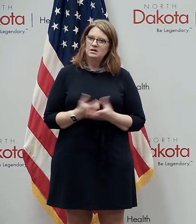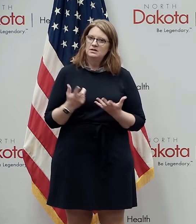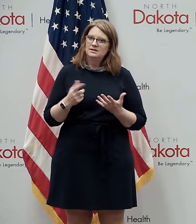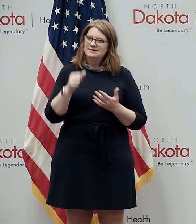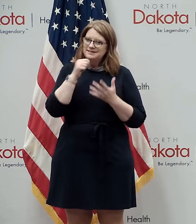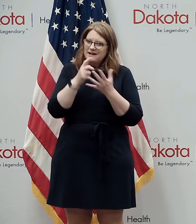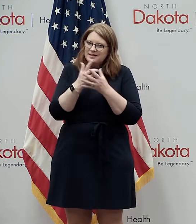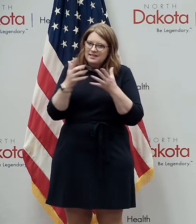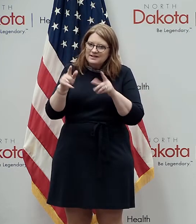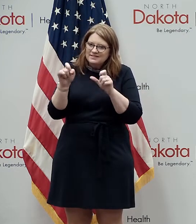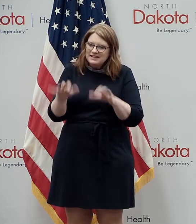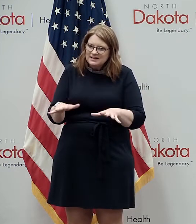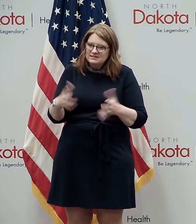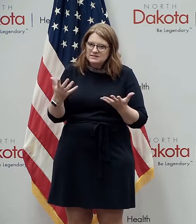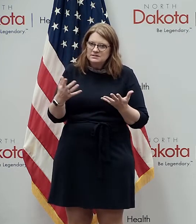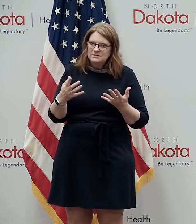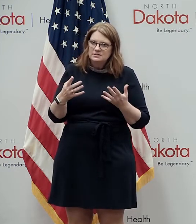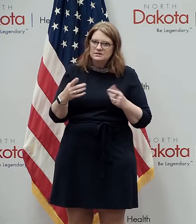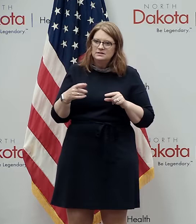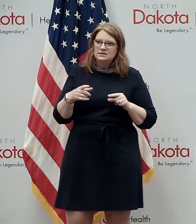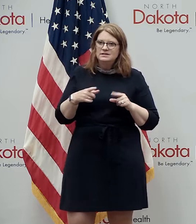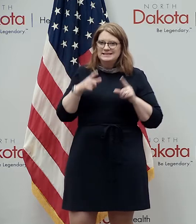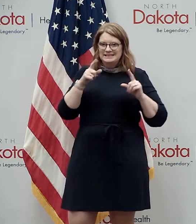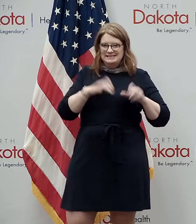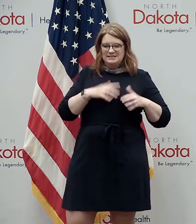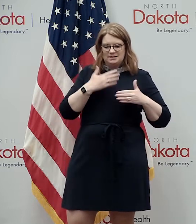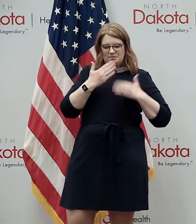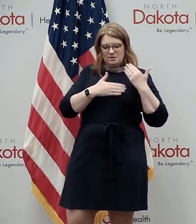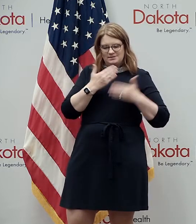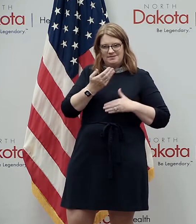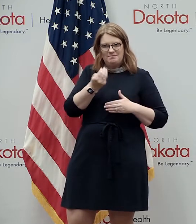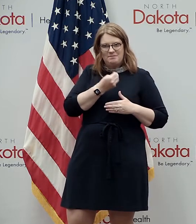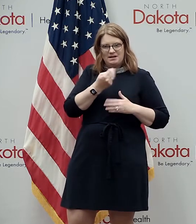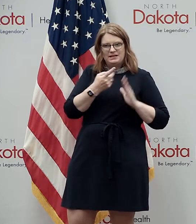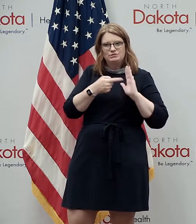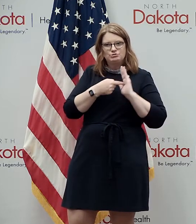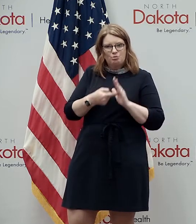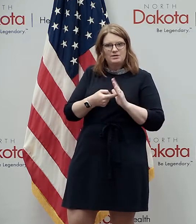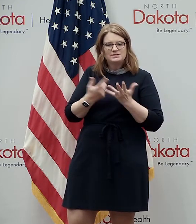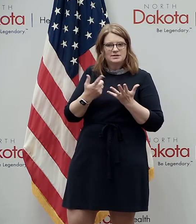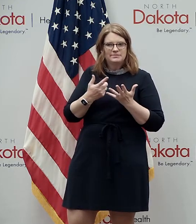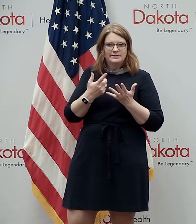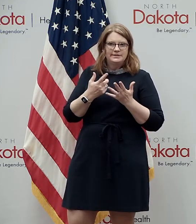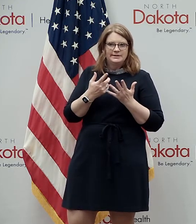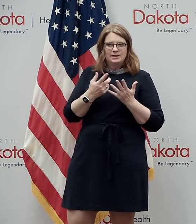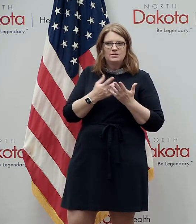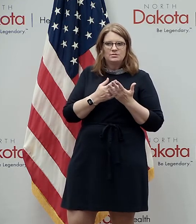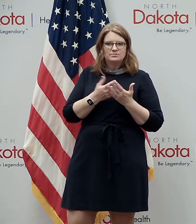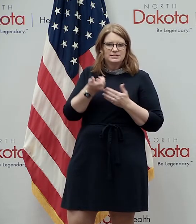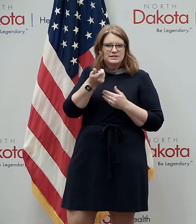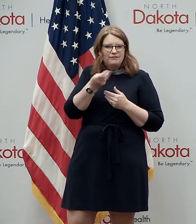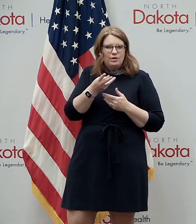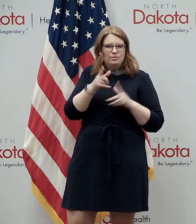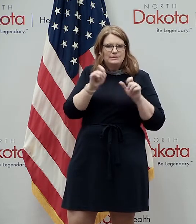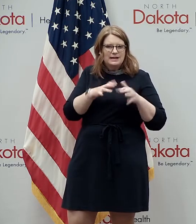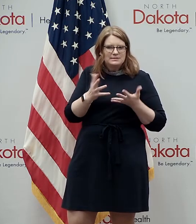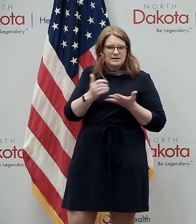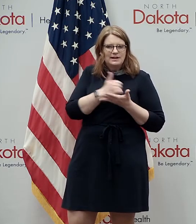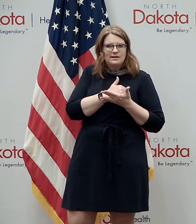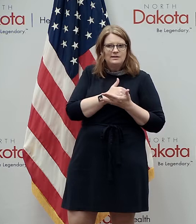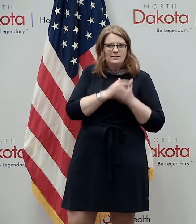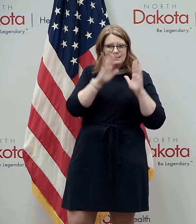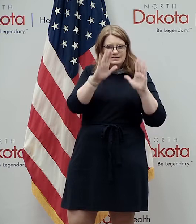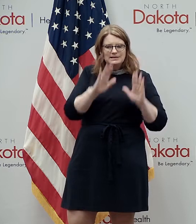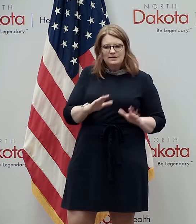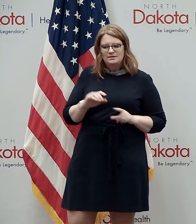today these are tests that were processed on Monday uh reflecting some of the lighter test collections the day before on Sunday but that's a